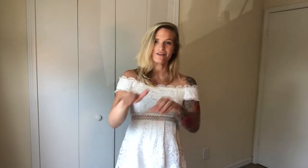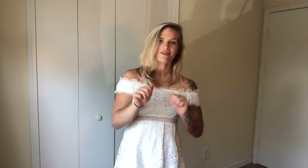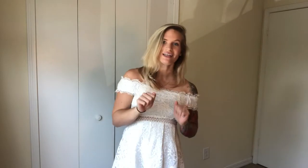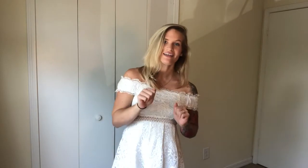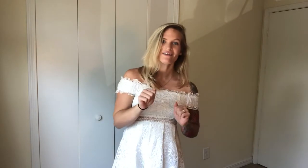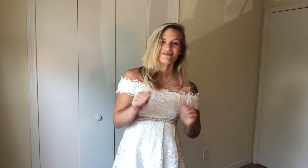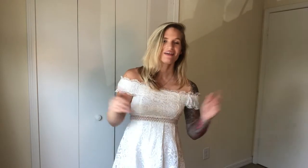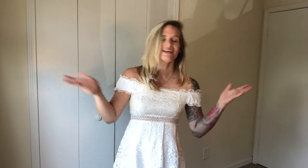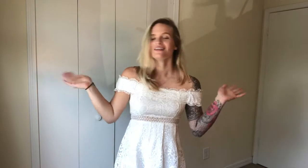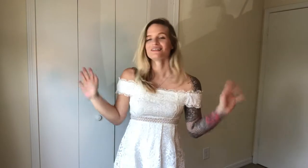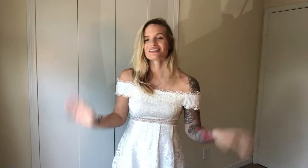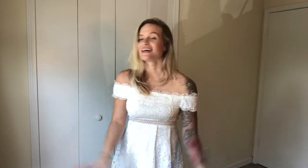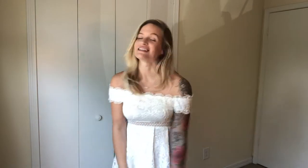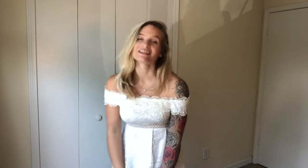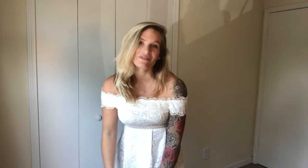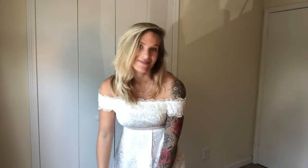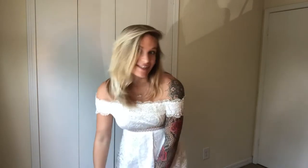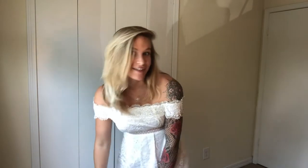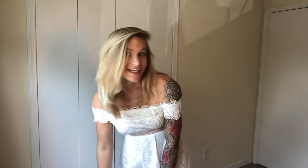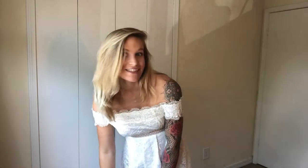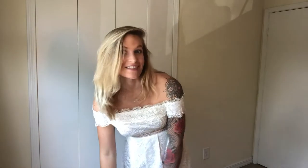leave, lots of different variations.